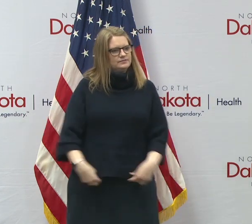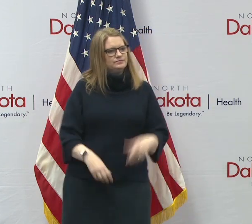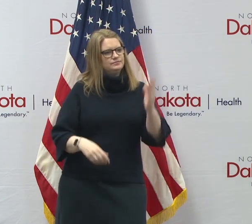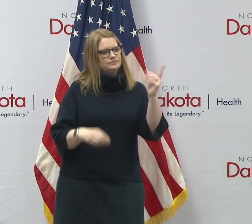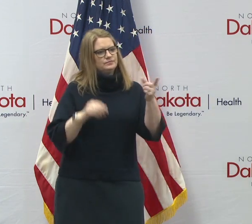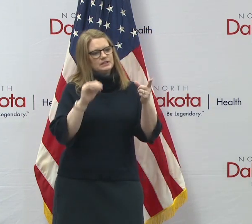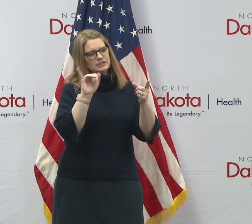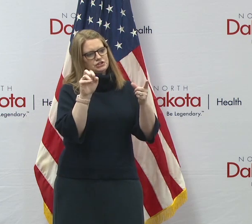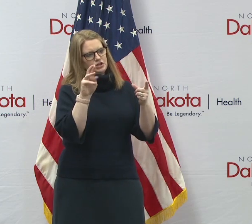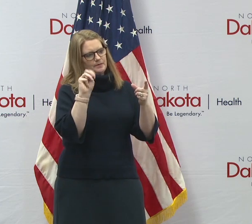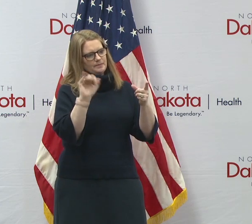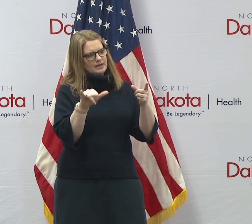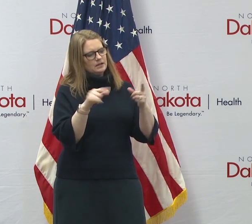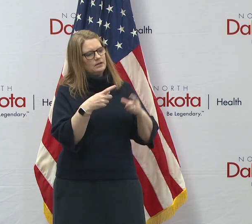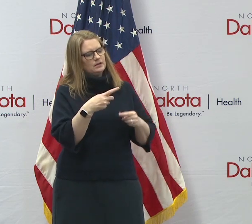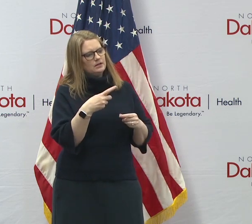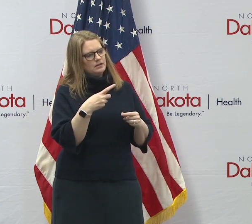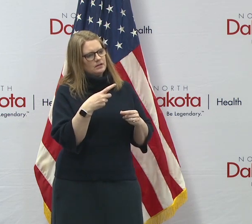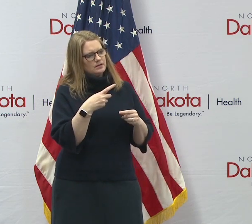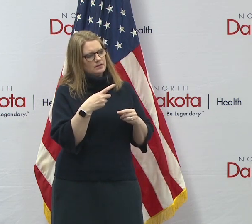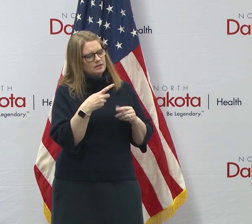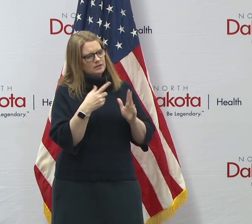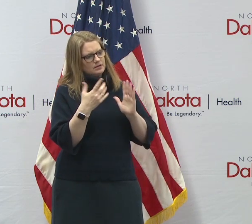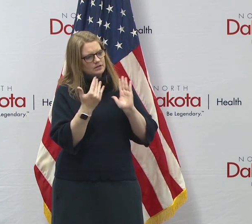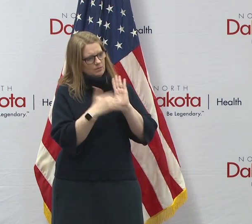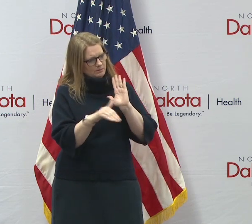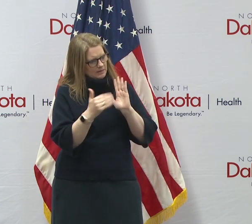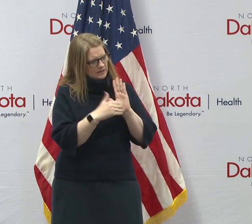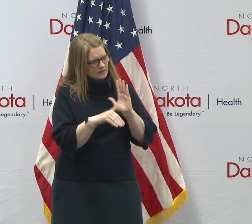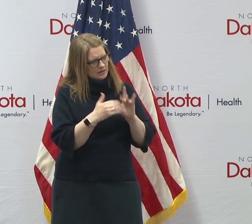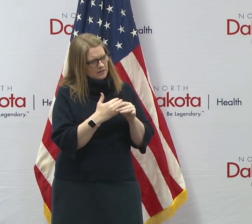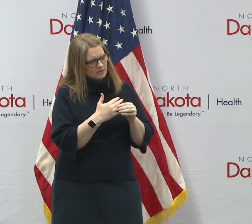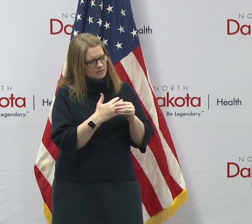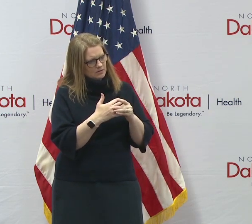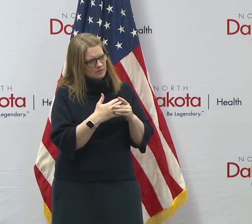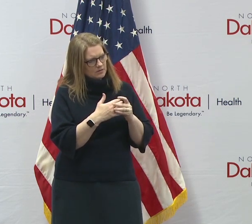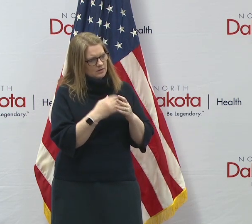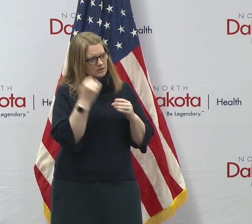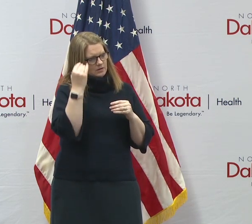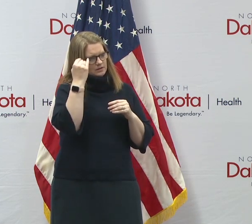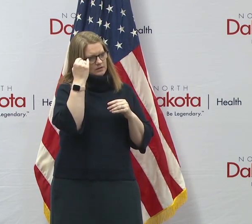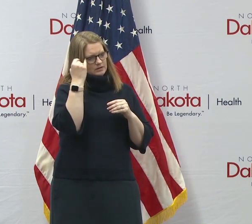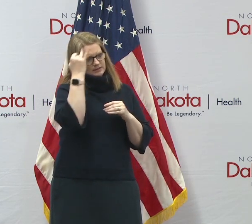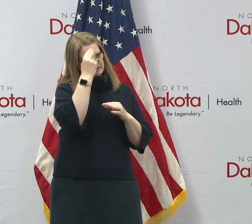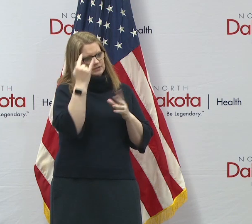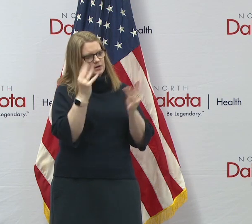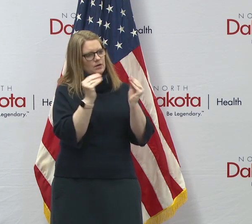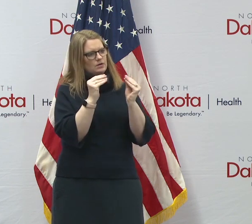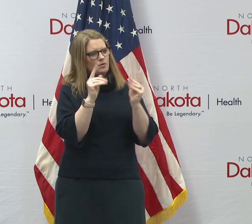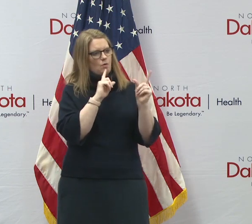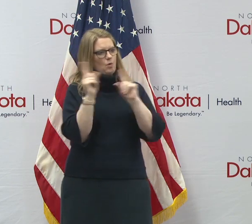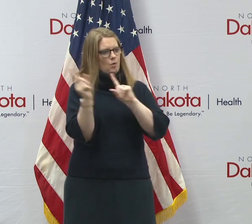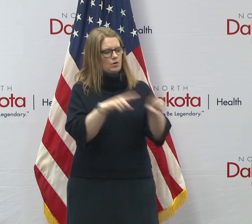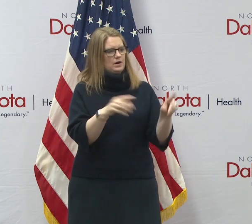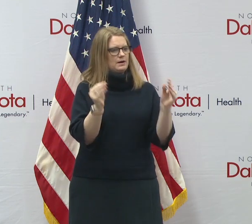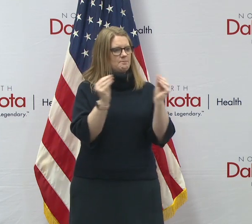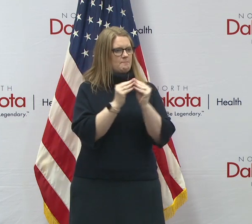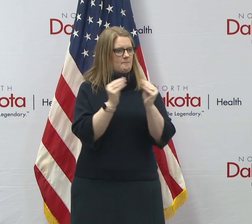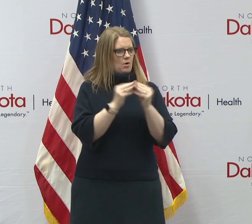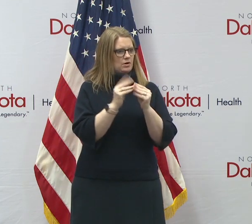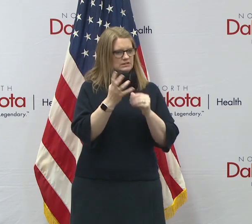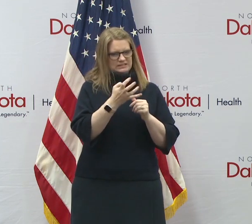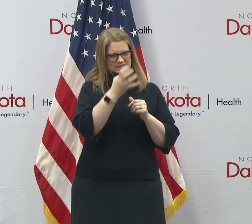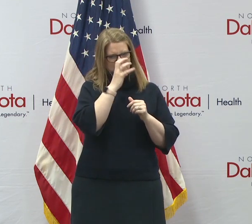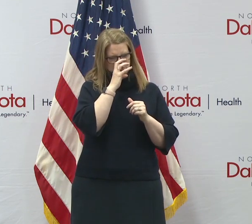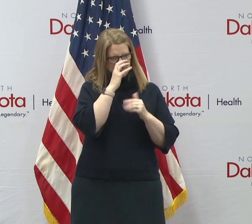Okay. Jeremy. You said sort of repeatedly that, um, you would consider ordering more stringent restrictions when, and if it